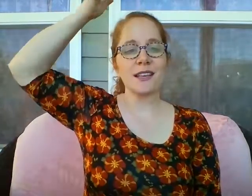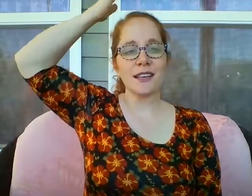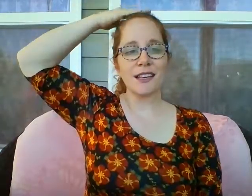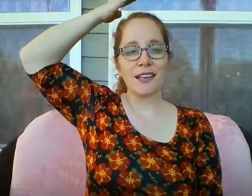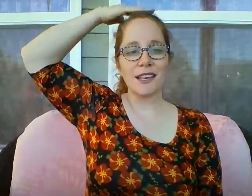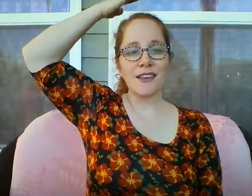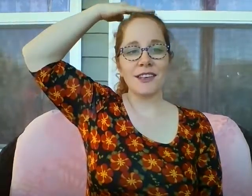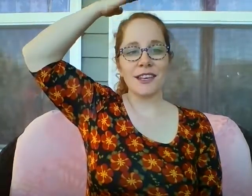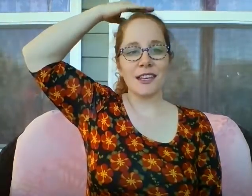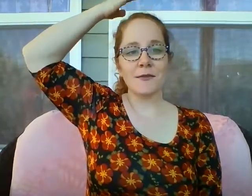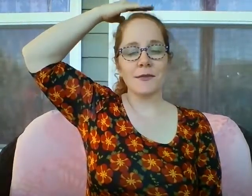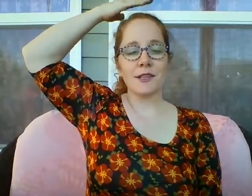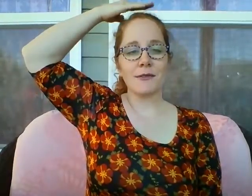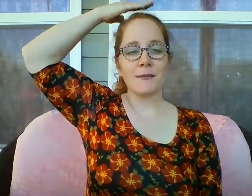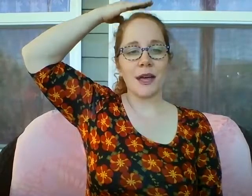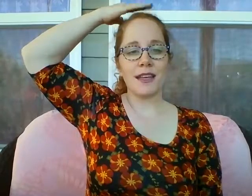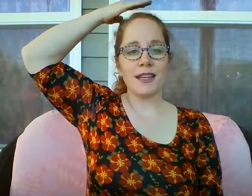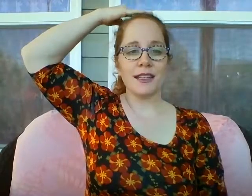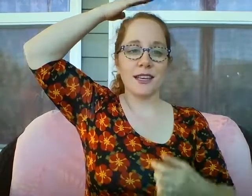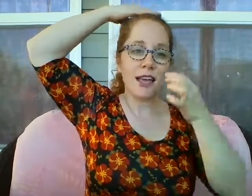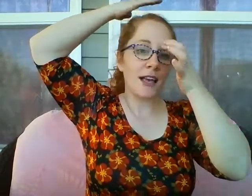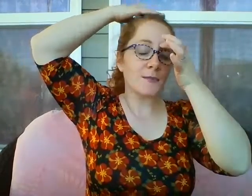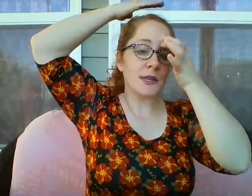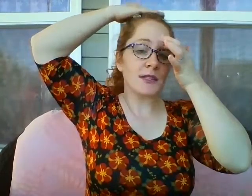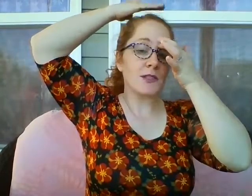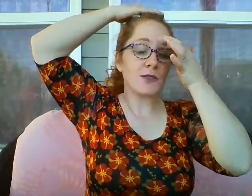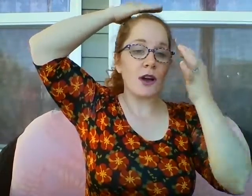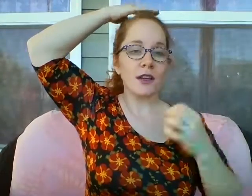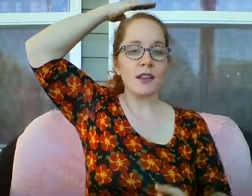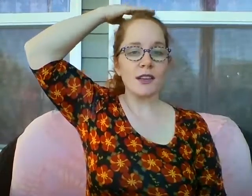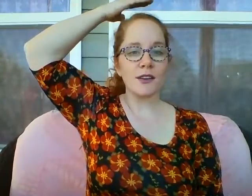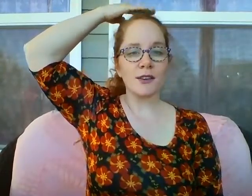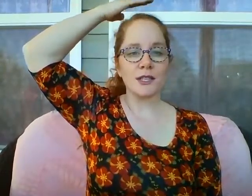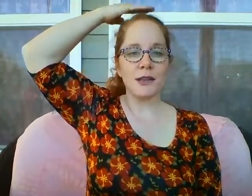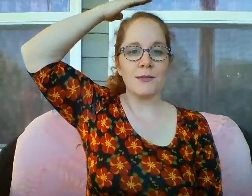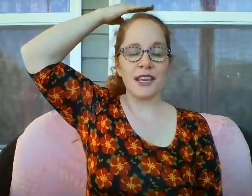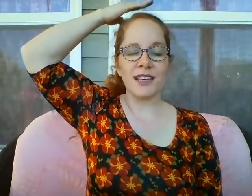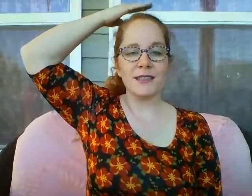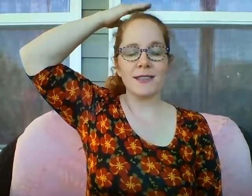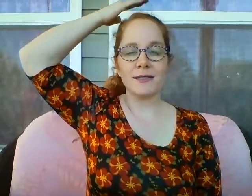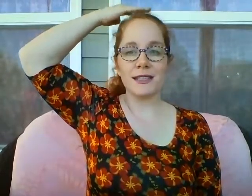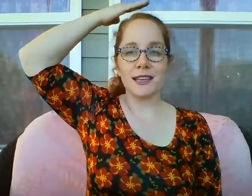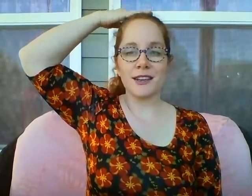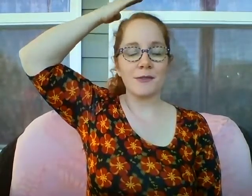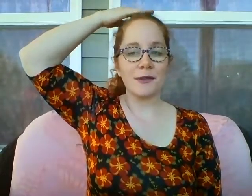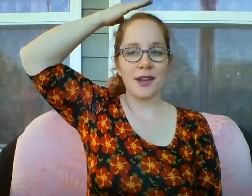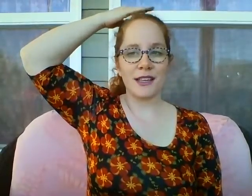Even if the rebellion has been strongly urging me to seek revenge,